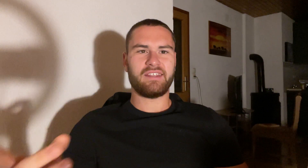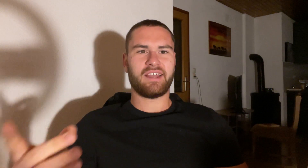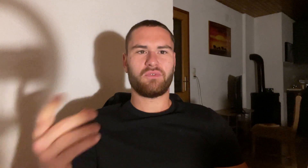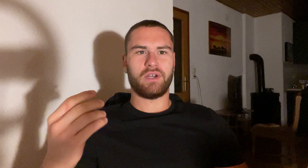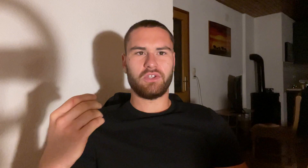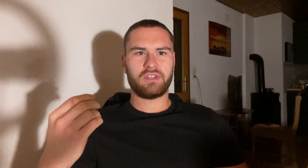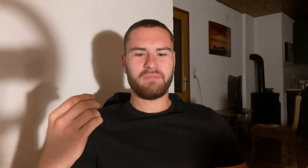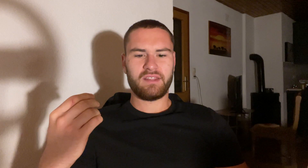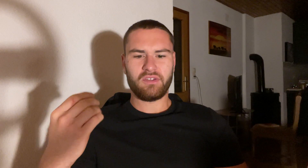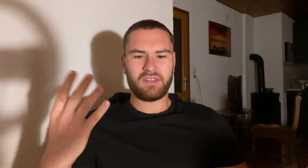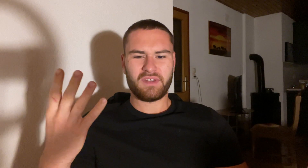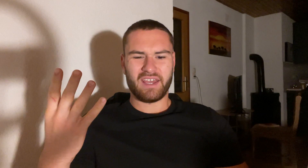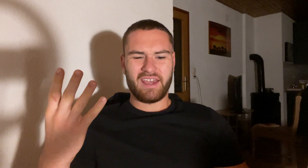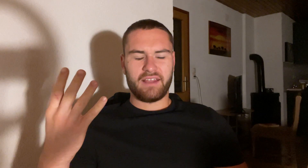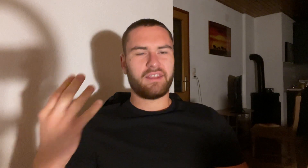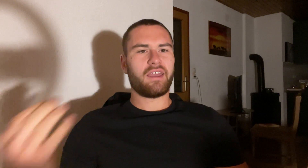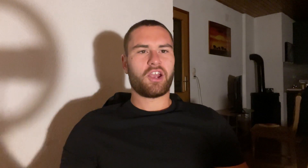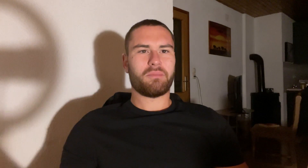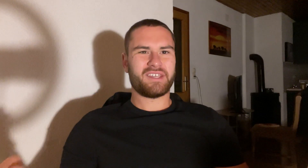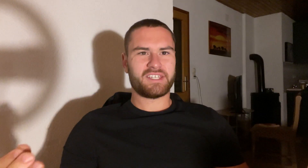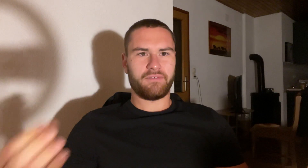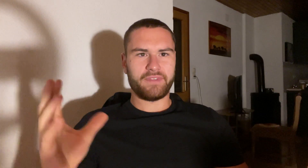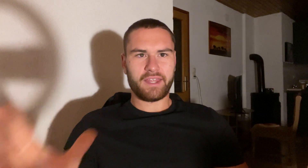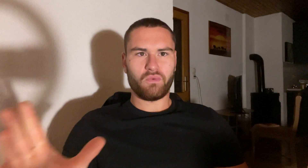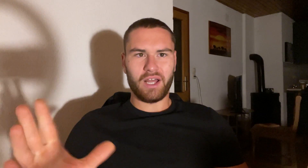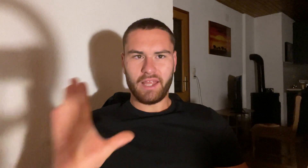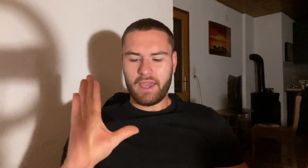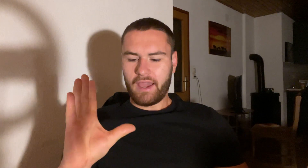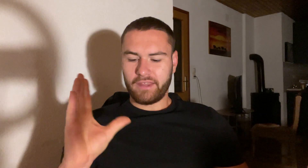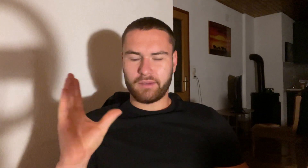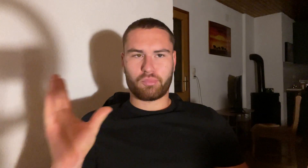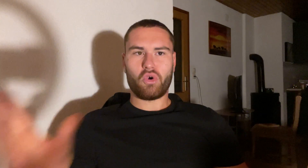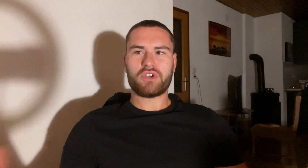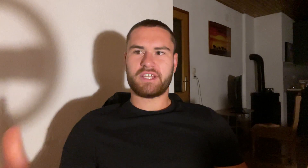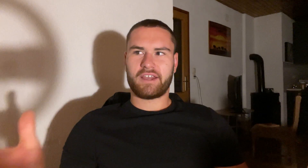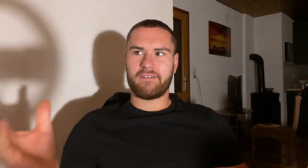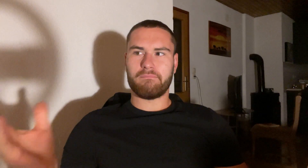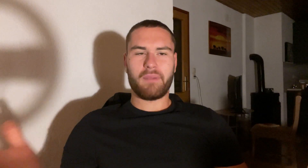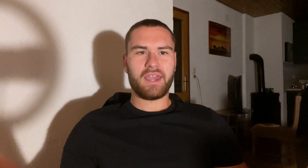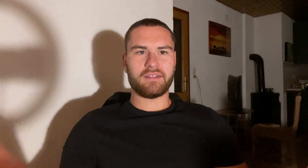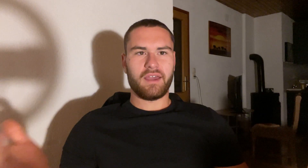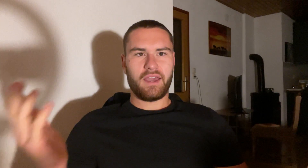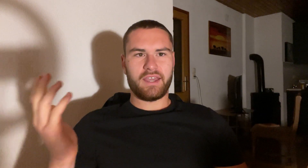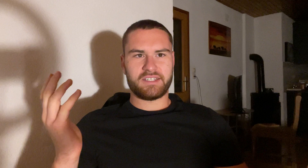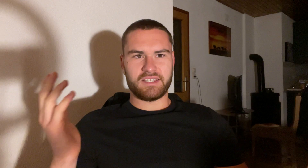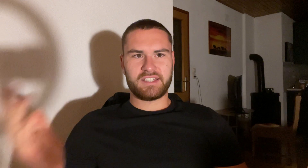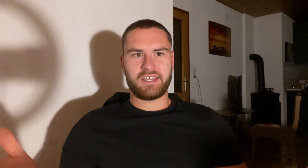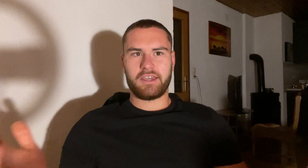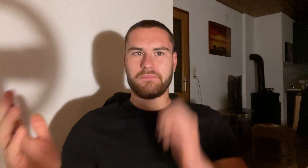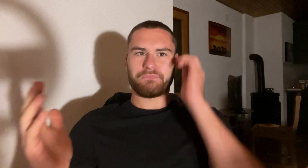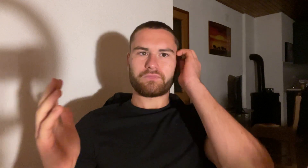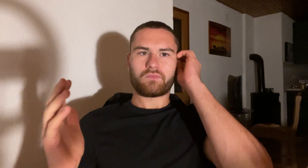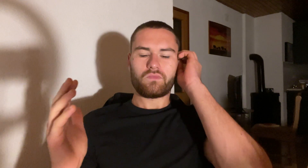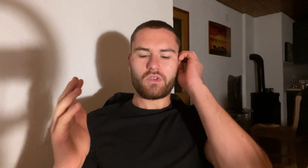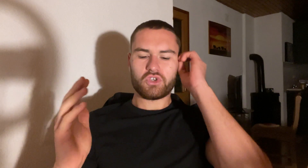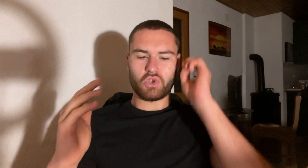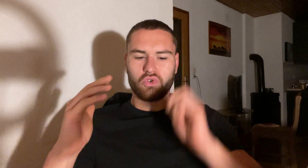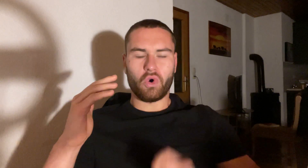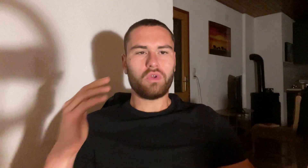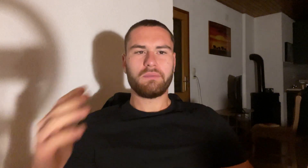that well, not even taking care of myself that well, and the progress that I have made is insane. So to all the